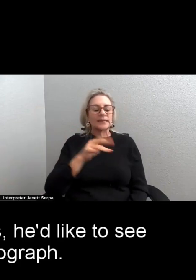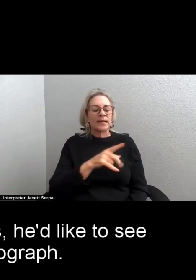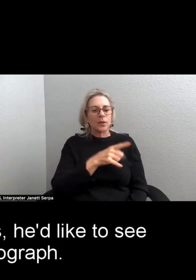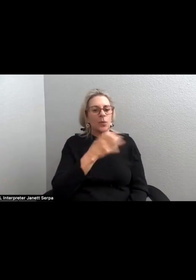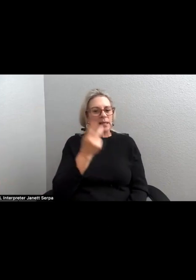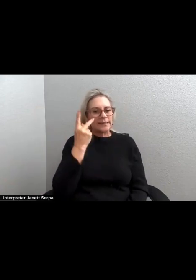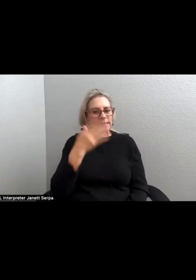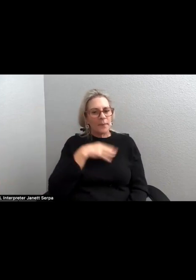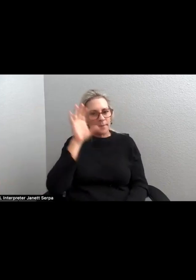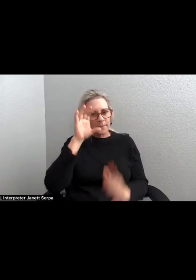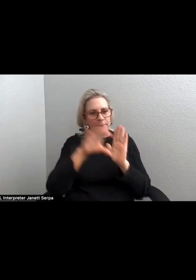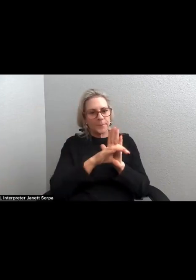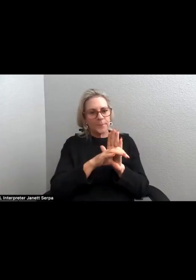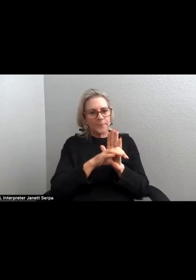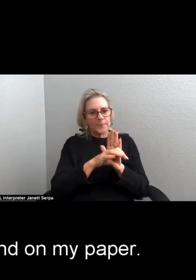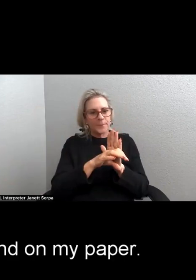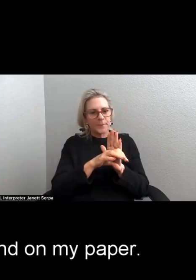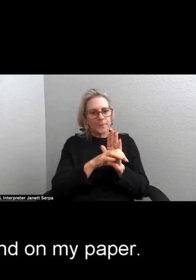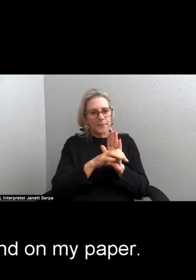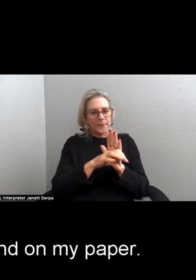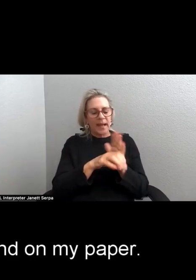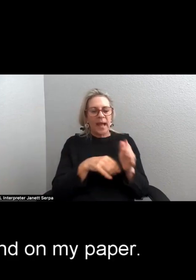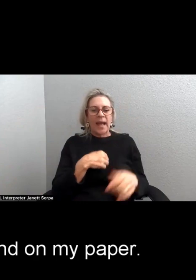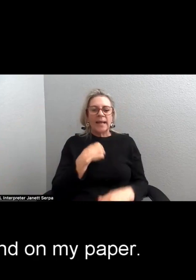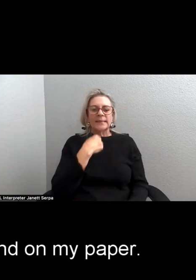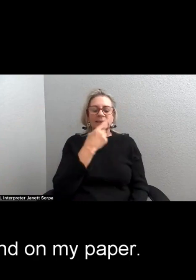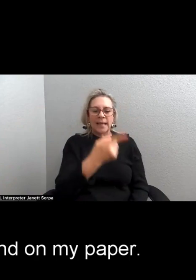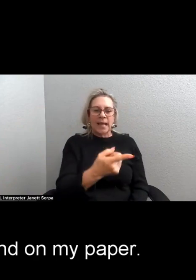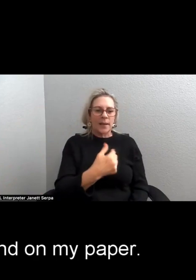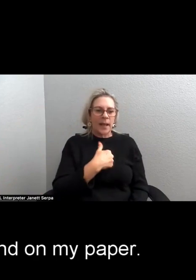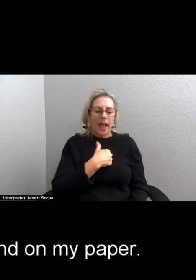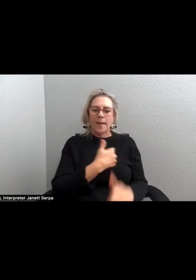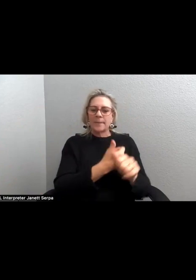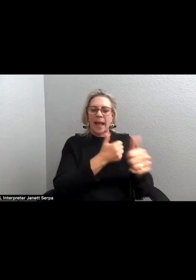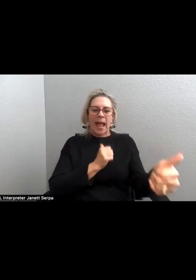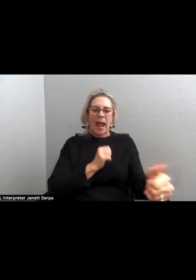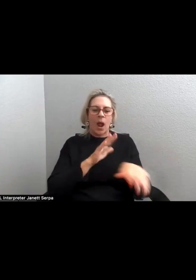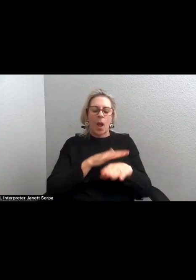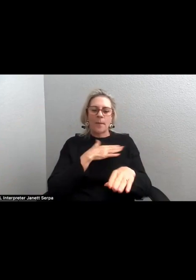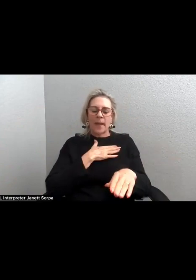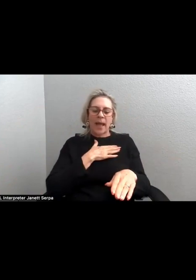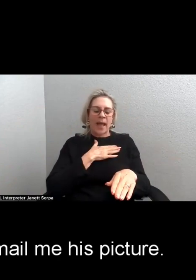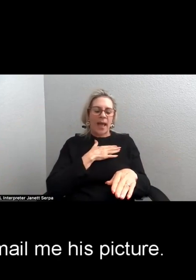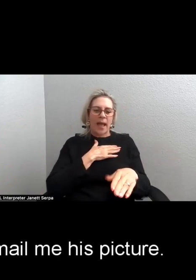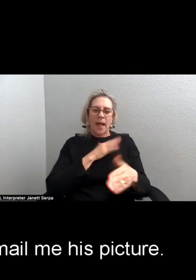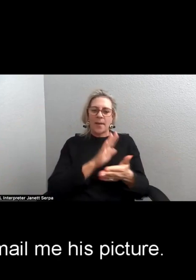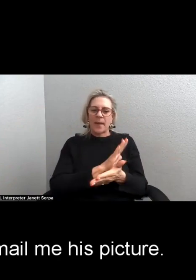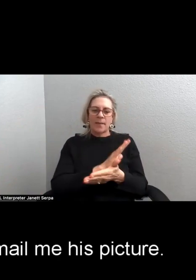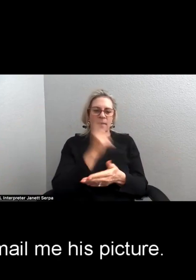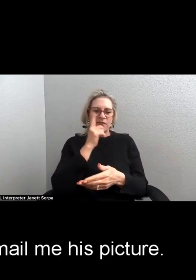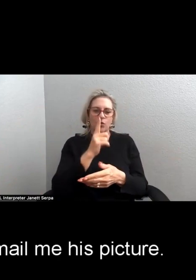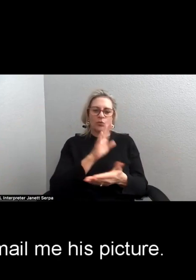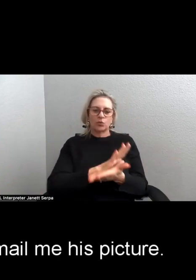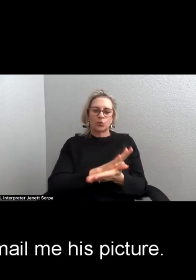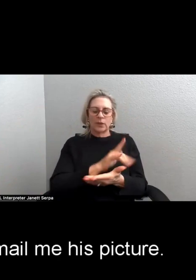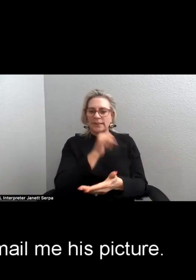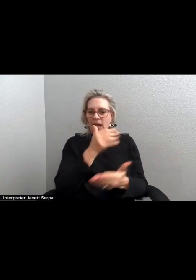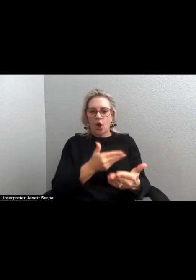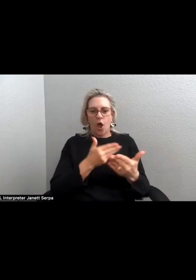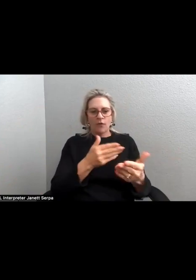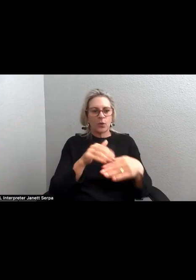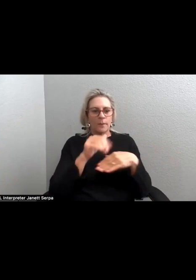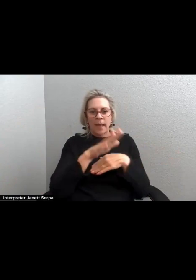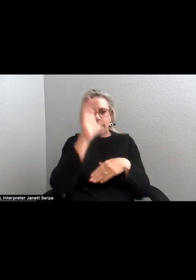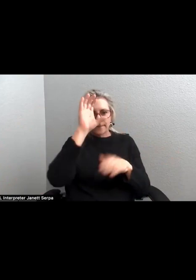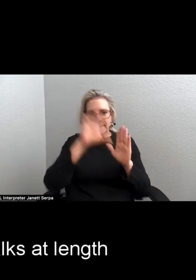photograph. I tell him I'm behind on my paper. He doesn't offer to mail me his